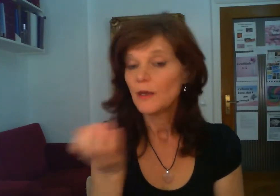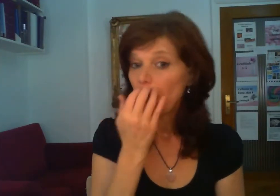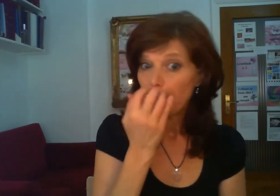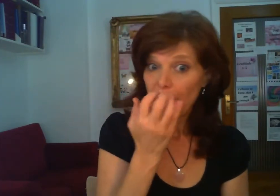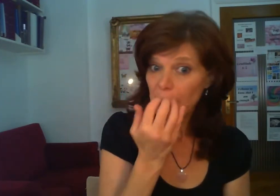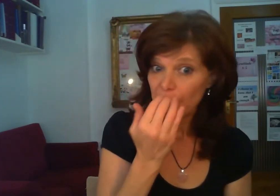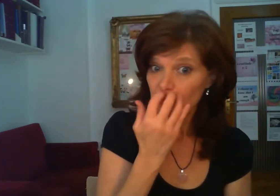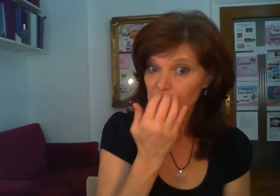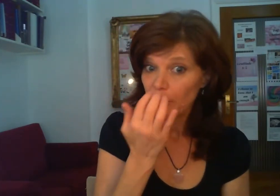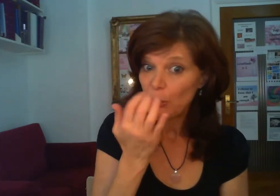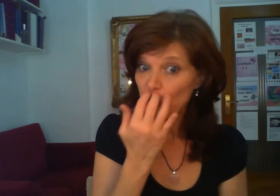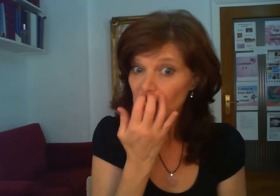maybe even with some humor